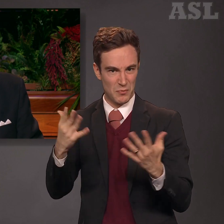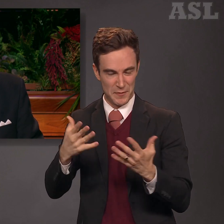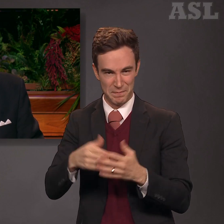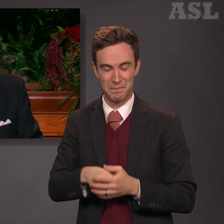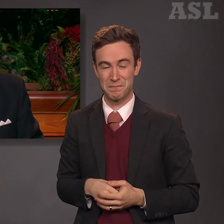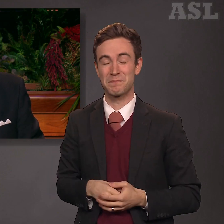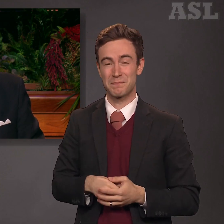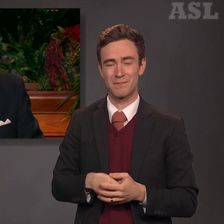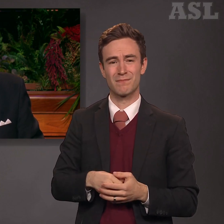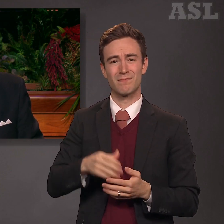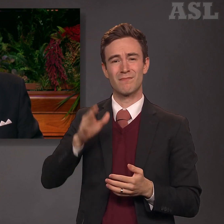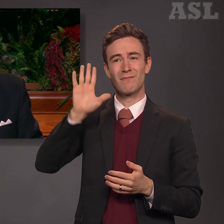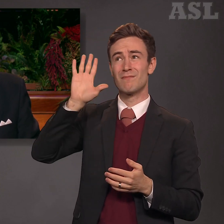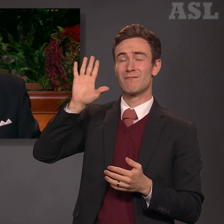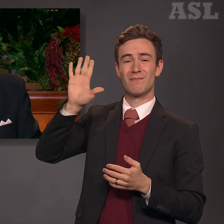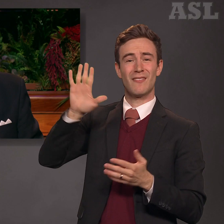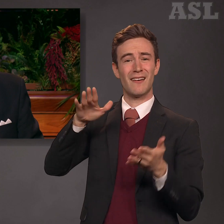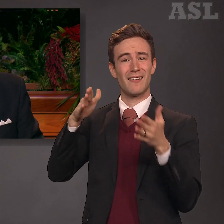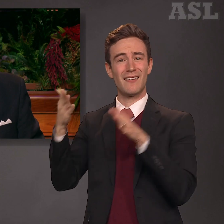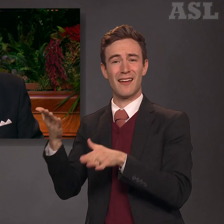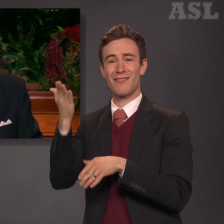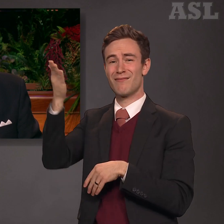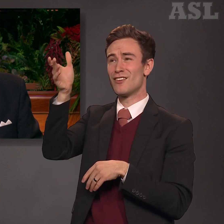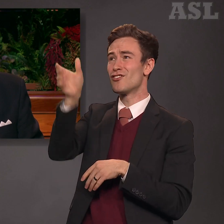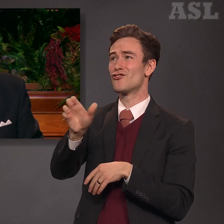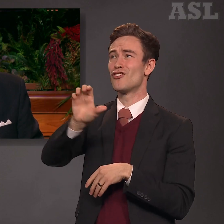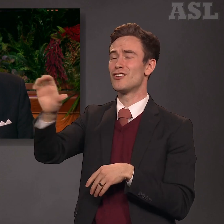Praise the mount, I'm fixed upon it,